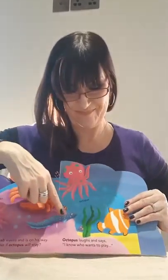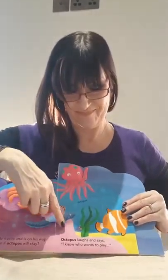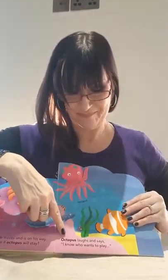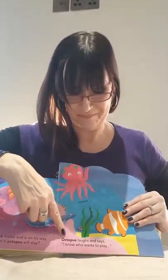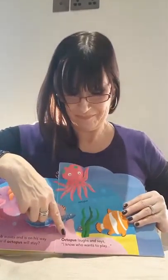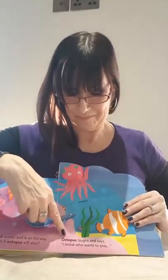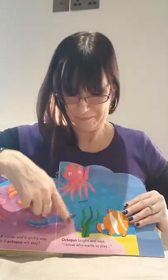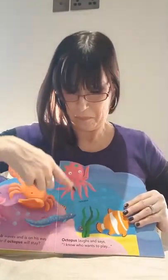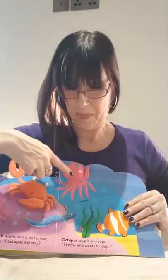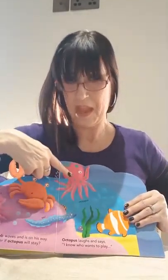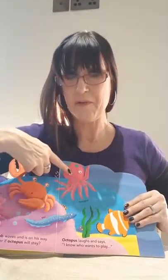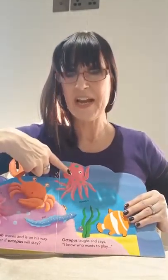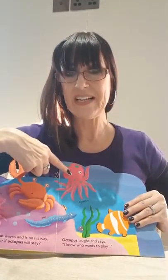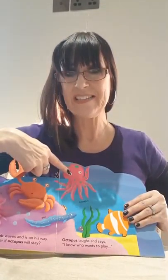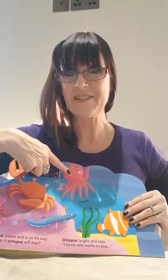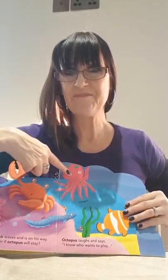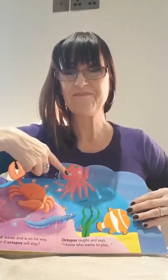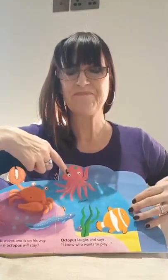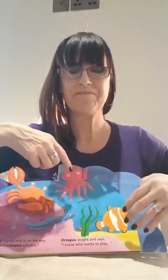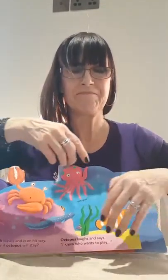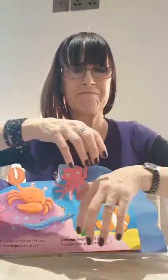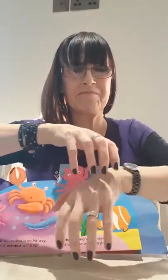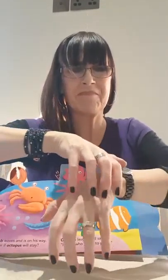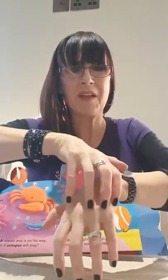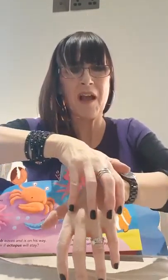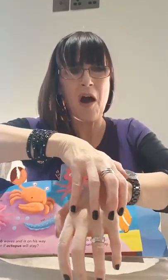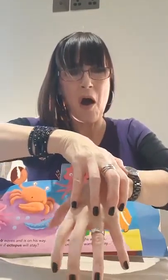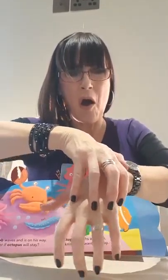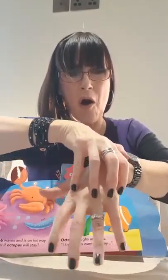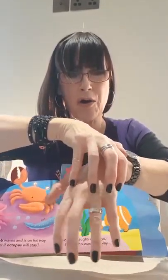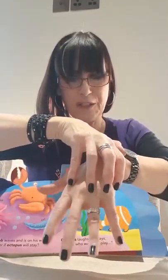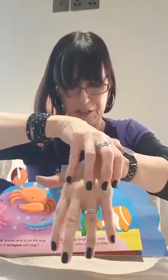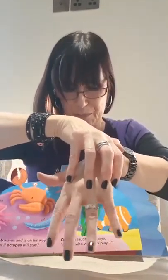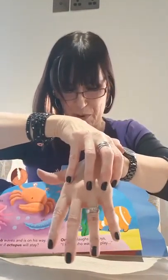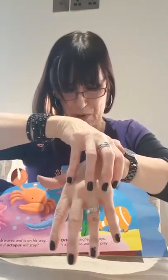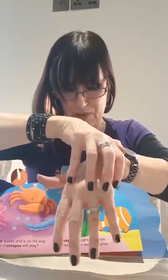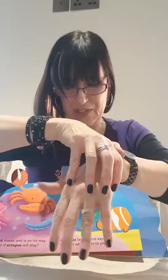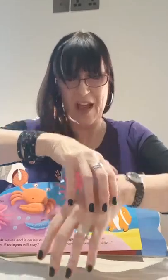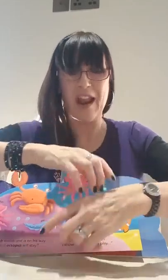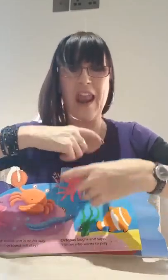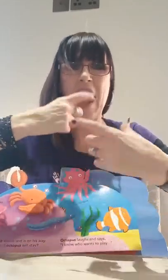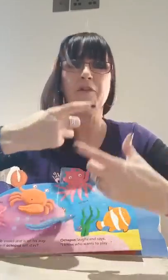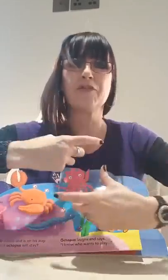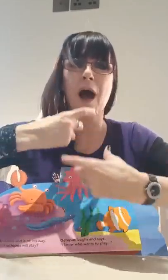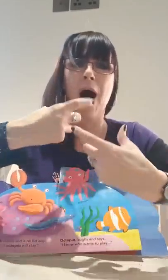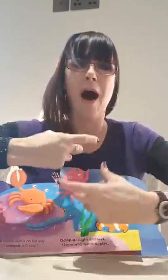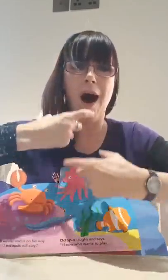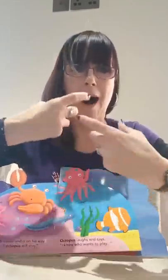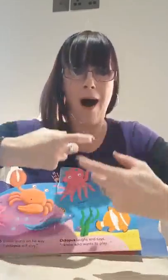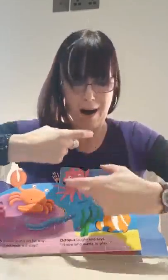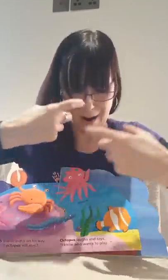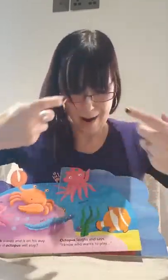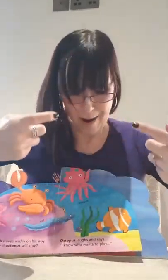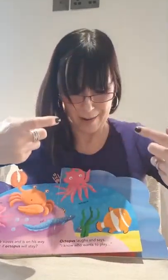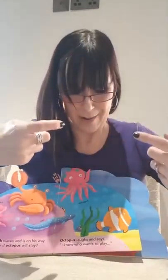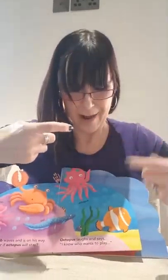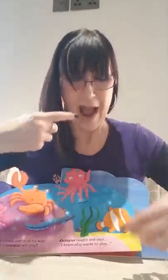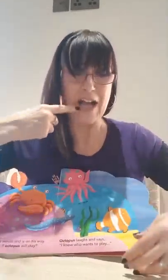There he is. Octopus laughs and